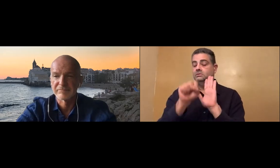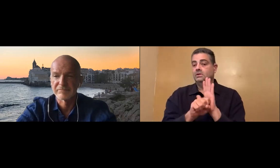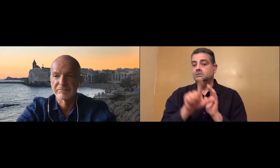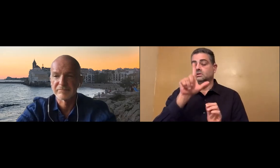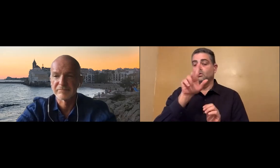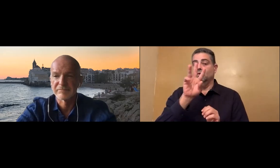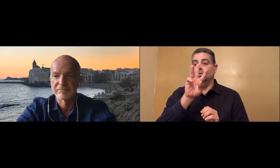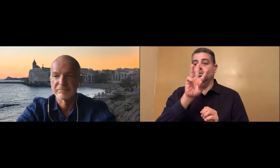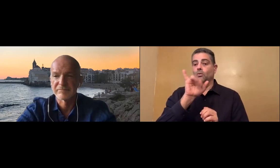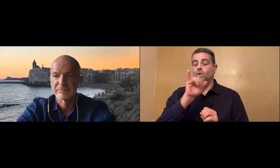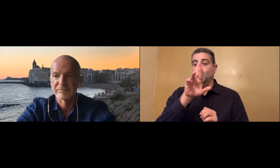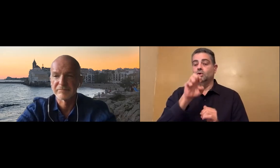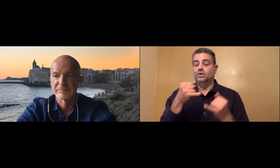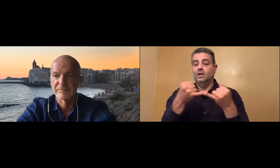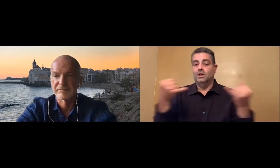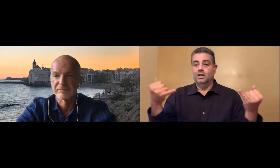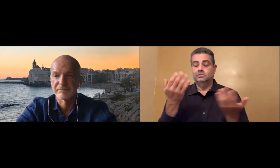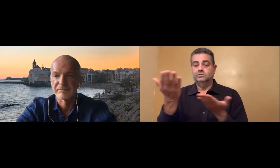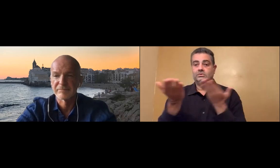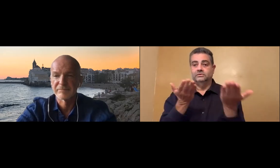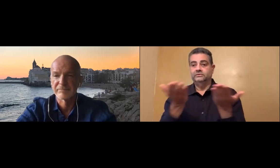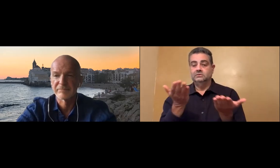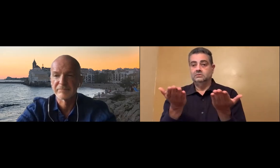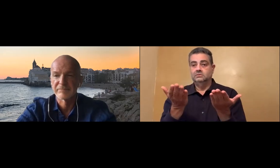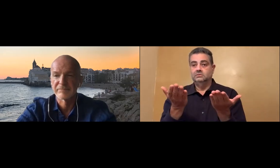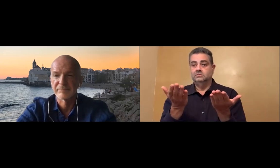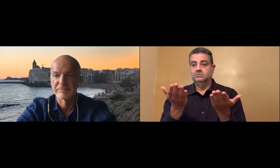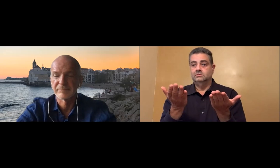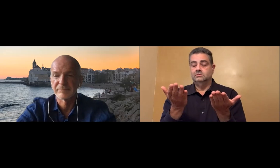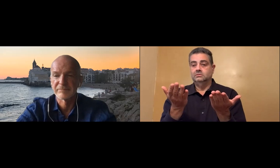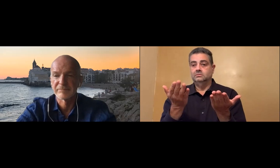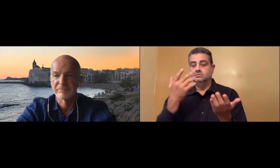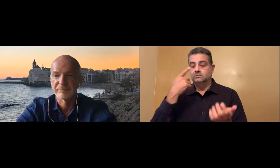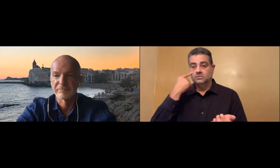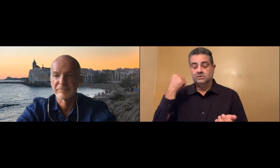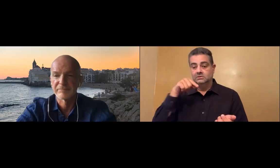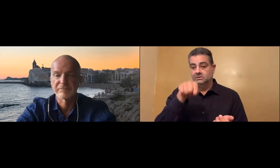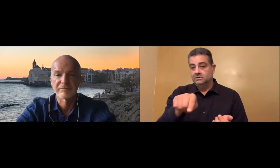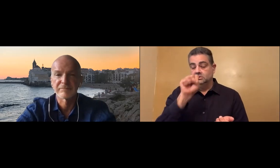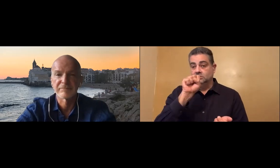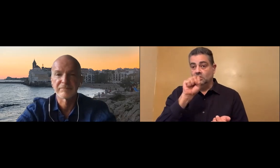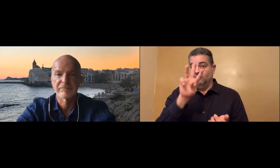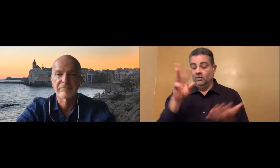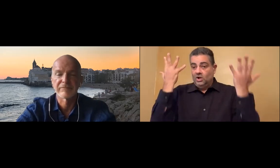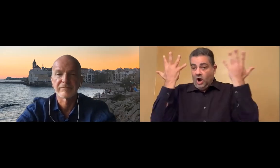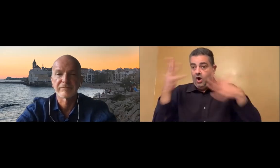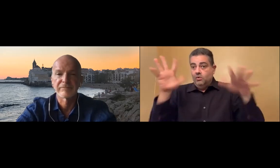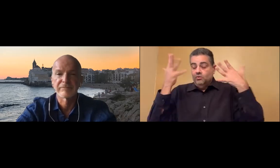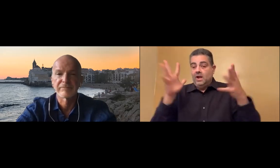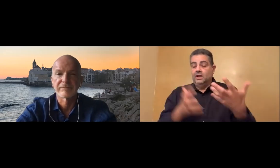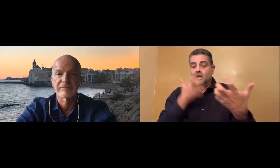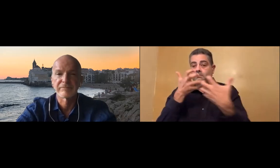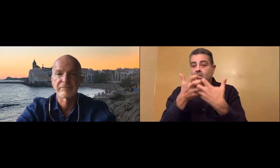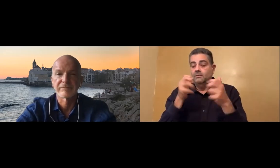the sort of access that would help us work with your state's wireline services.